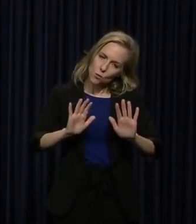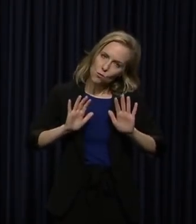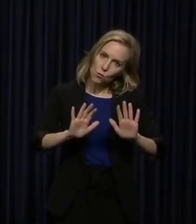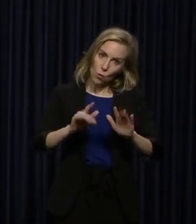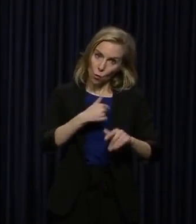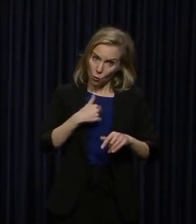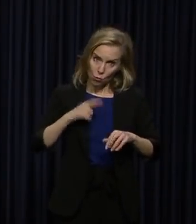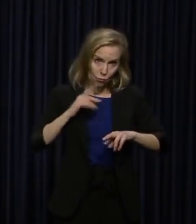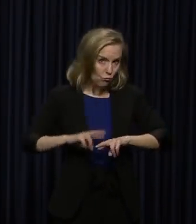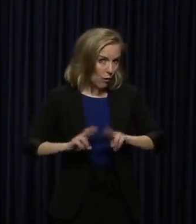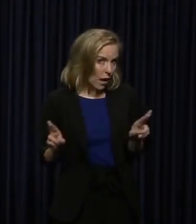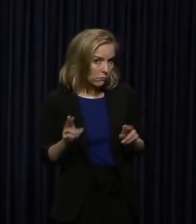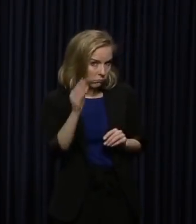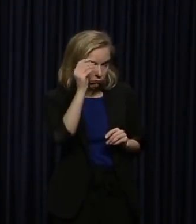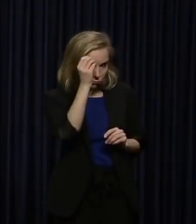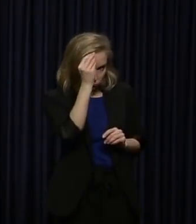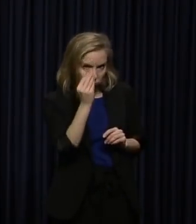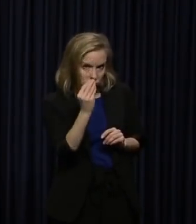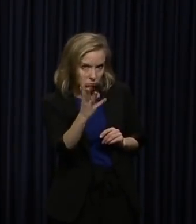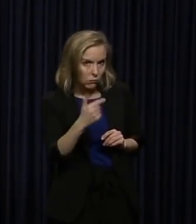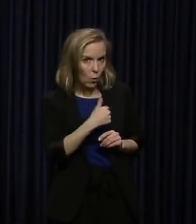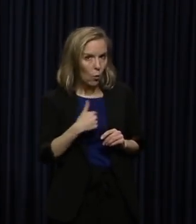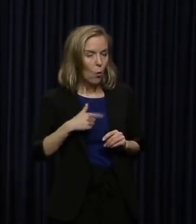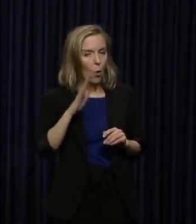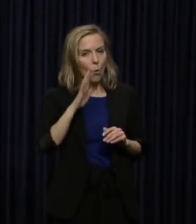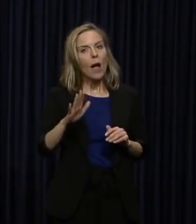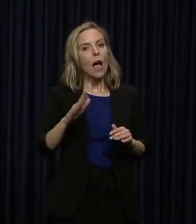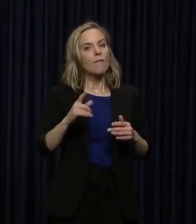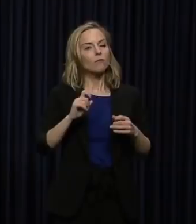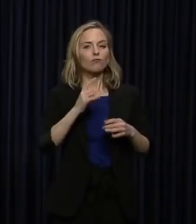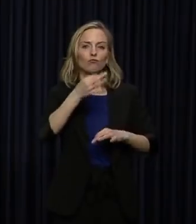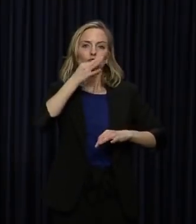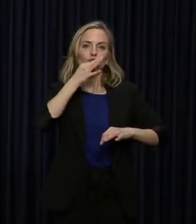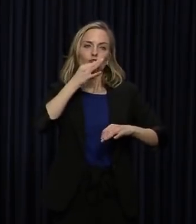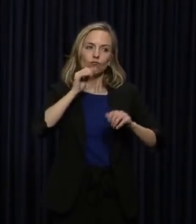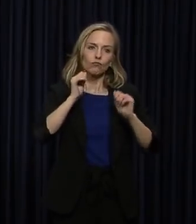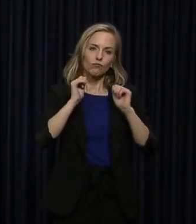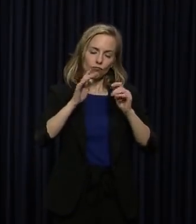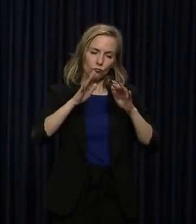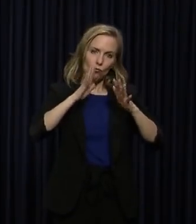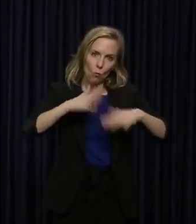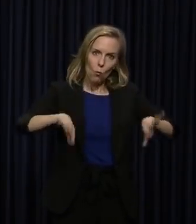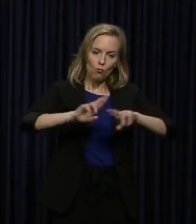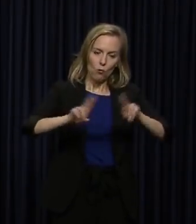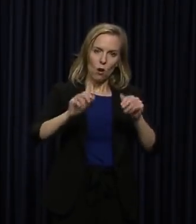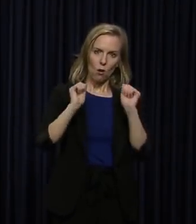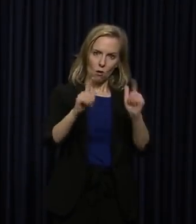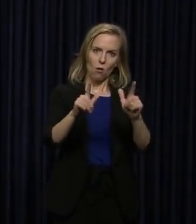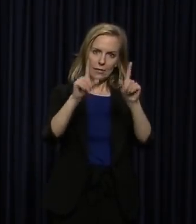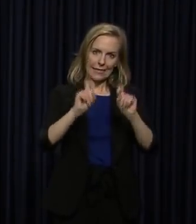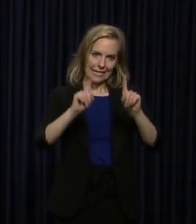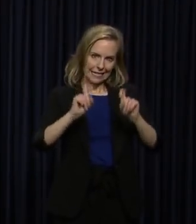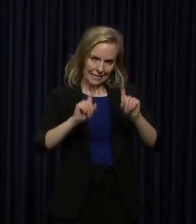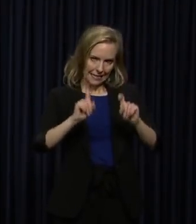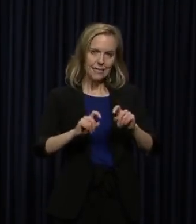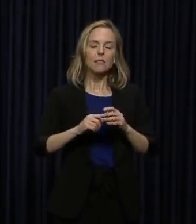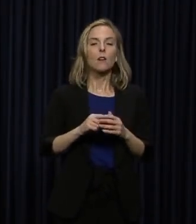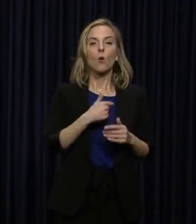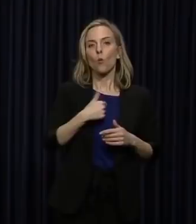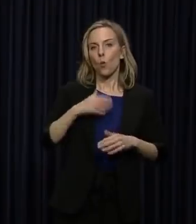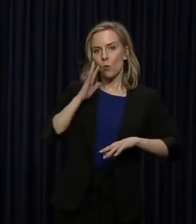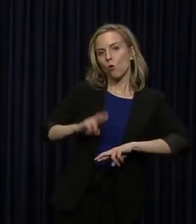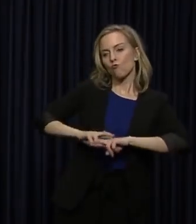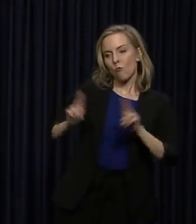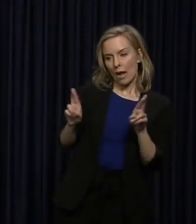are certainly preparing for it. Where we will have widespread testing, and we will be ready the moment that that